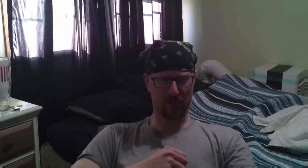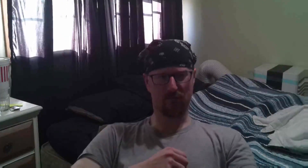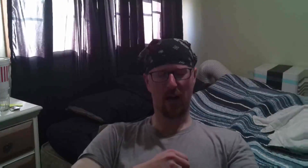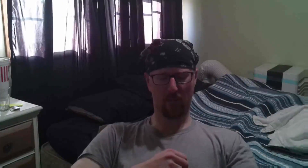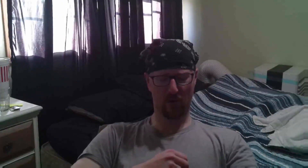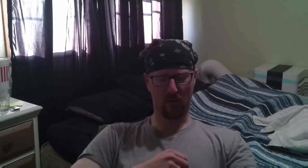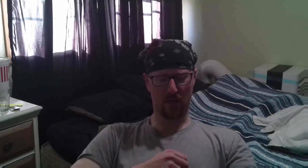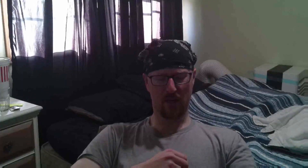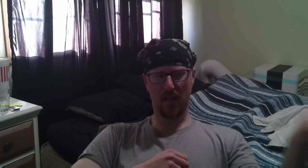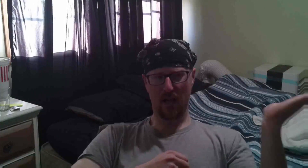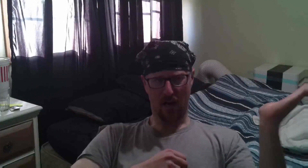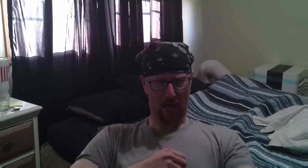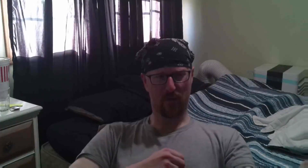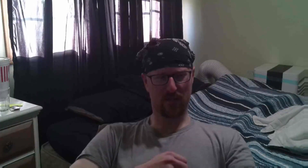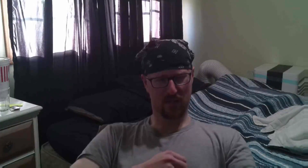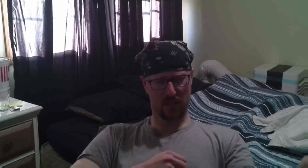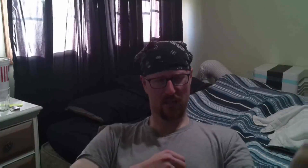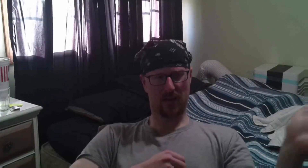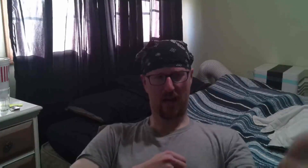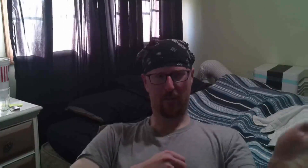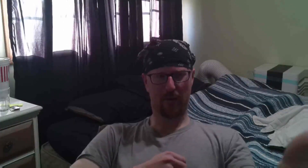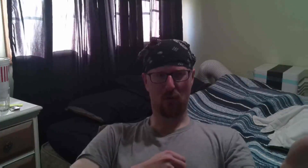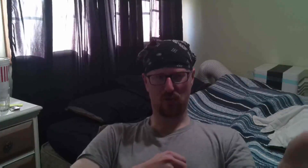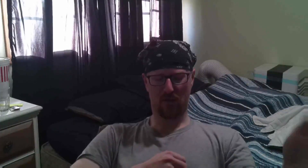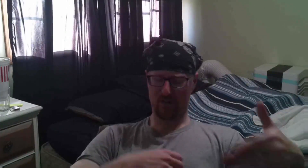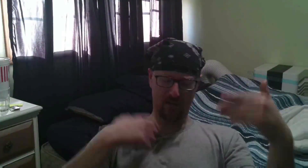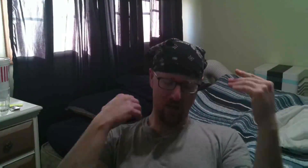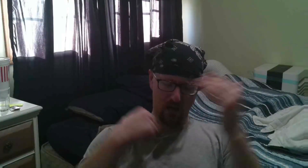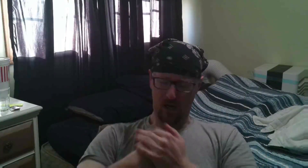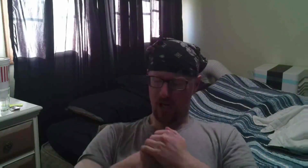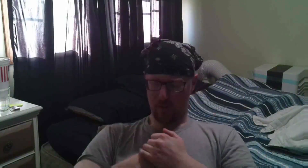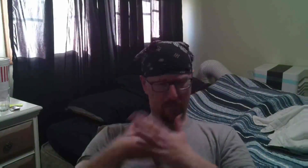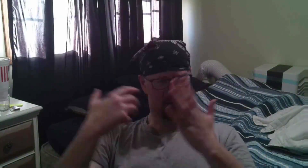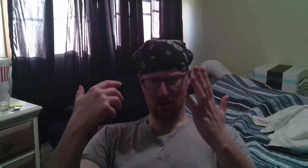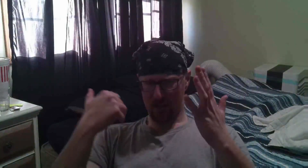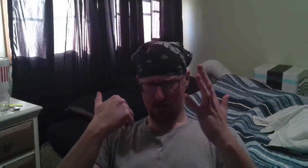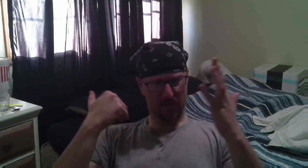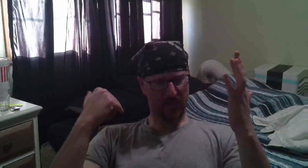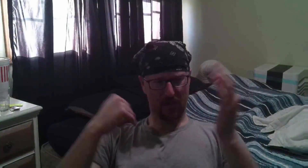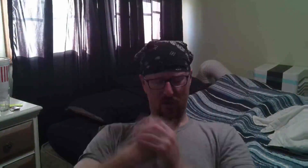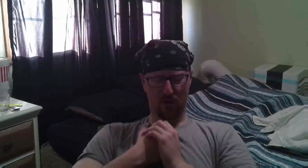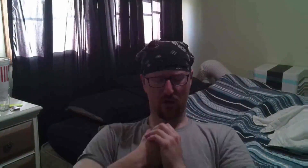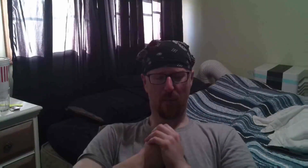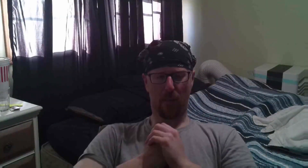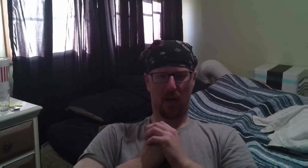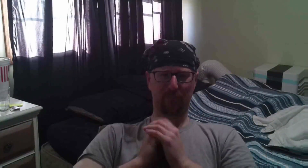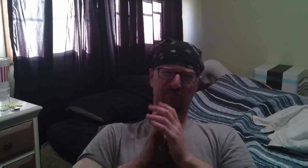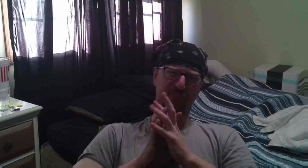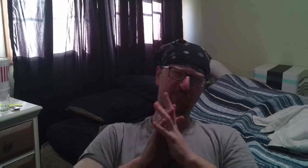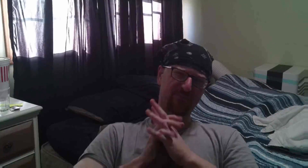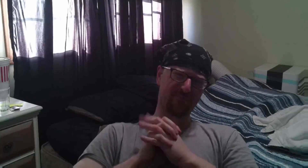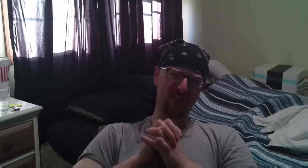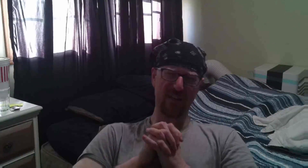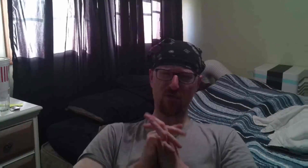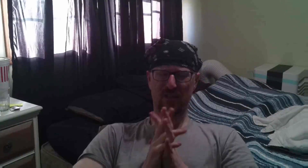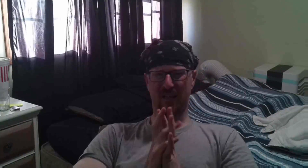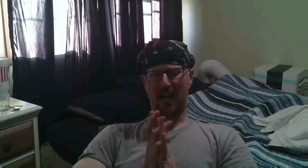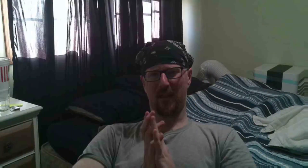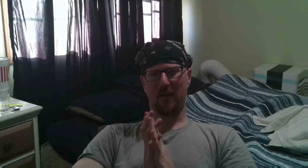probably what I would see happening most often uh but there's other stuff that can occur um and usually a lot of the